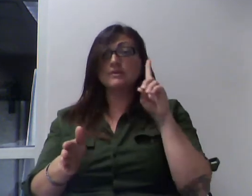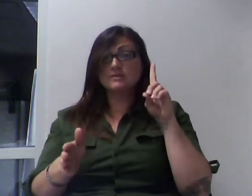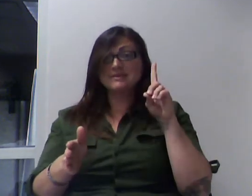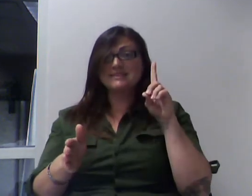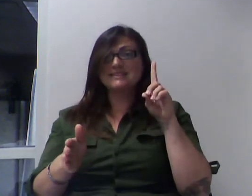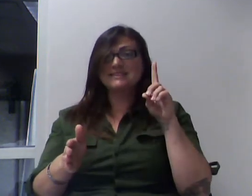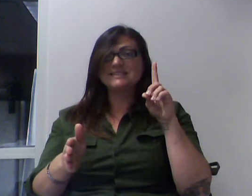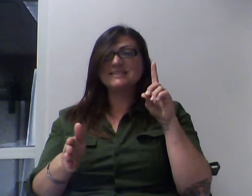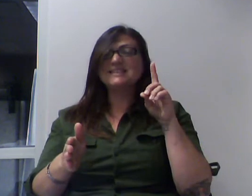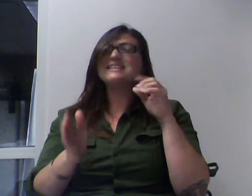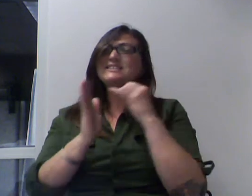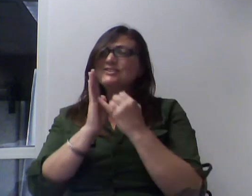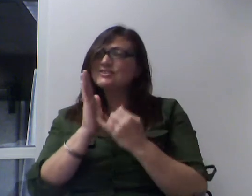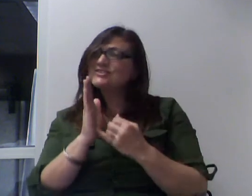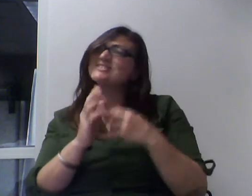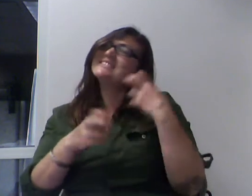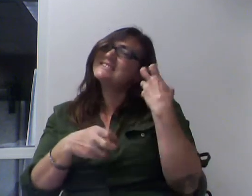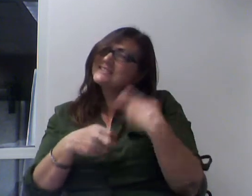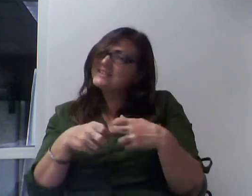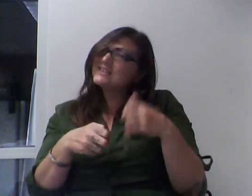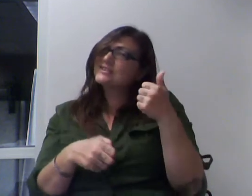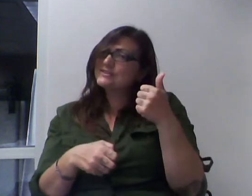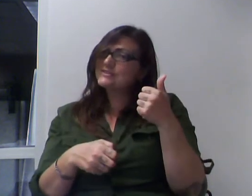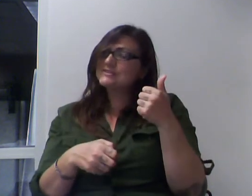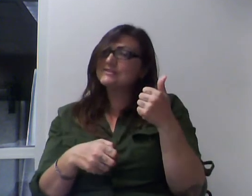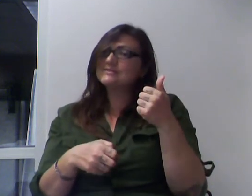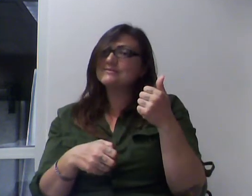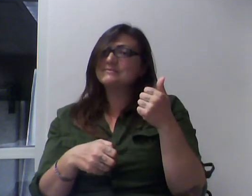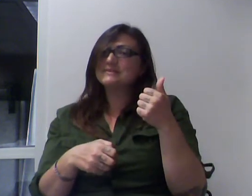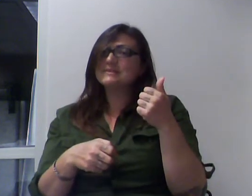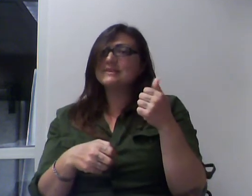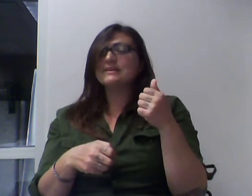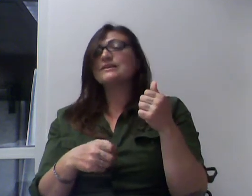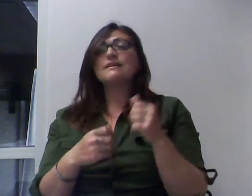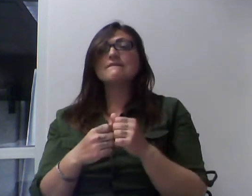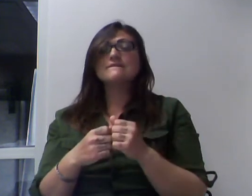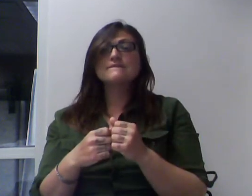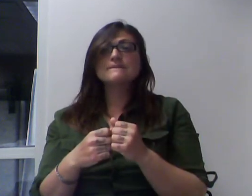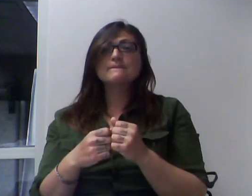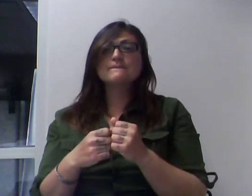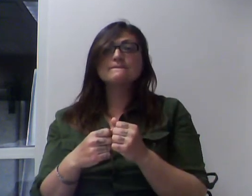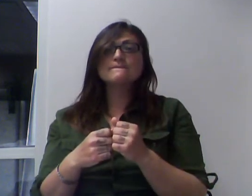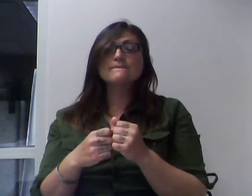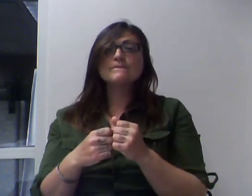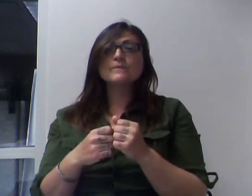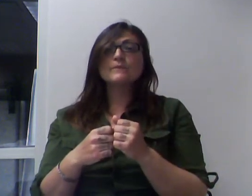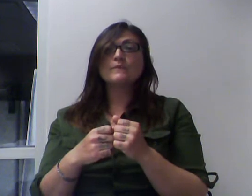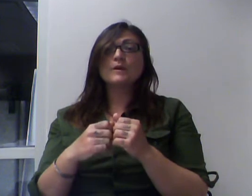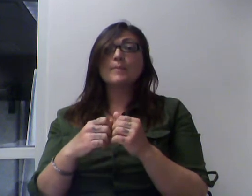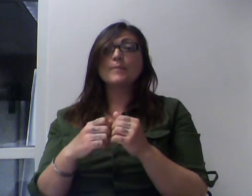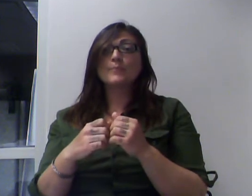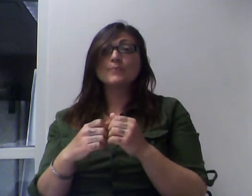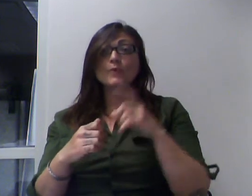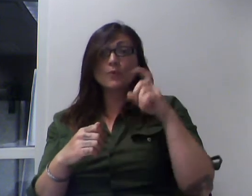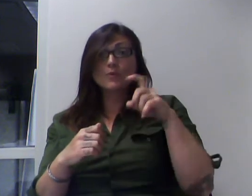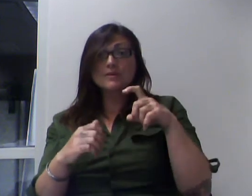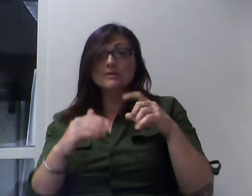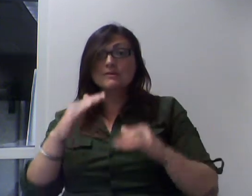to draw, of course, because it's three dimensions. But we're going to fill that